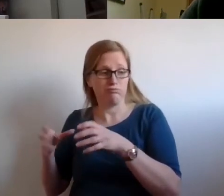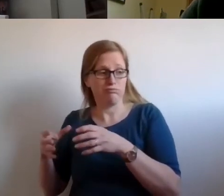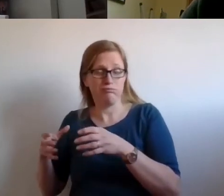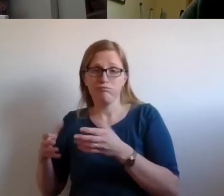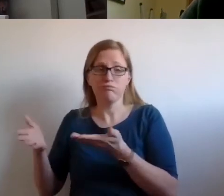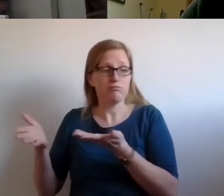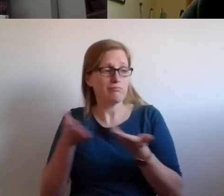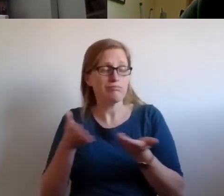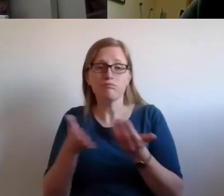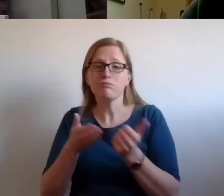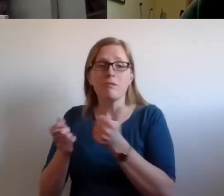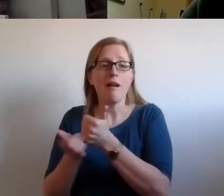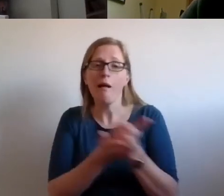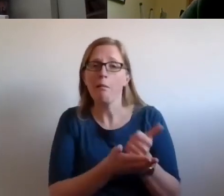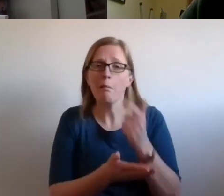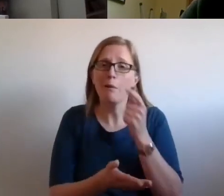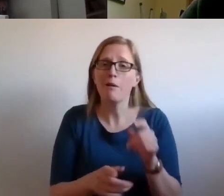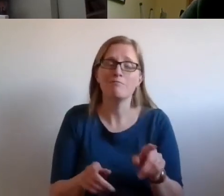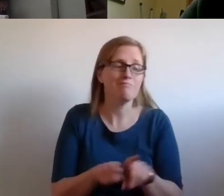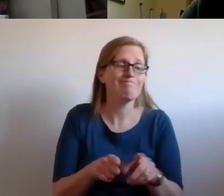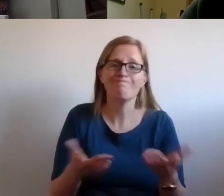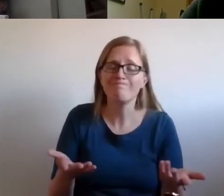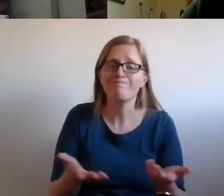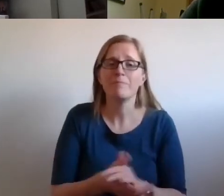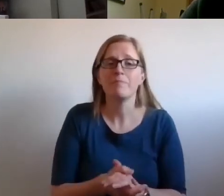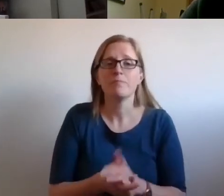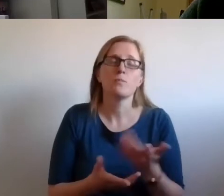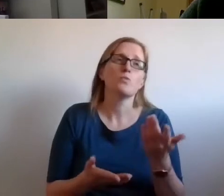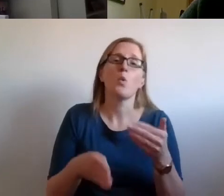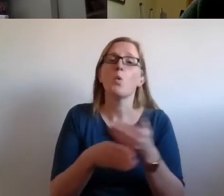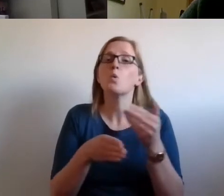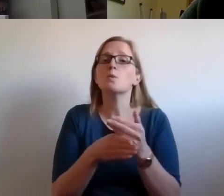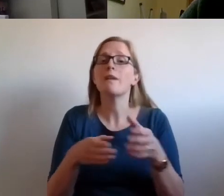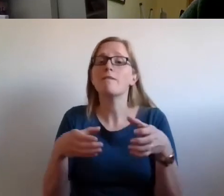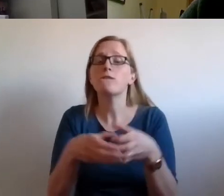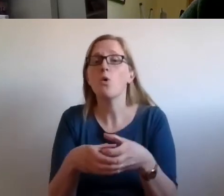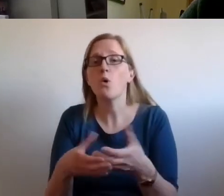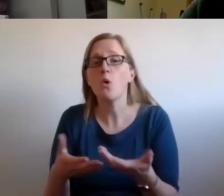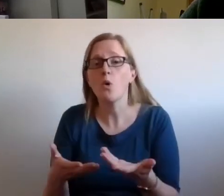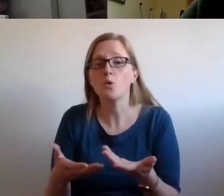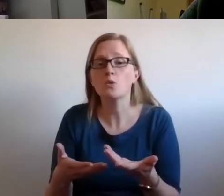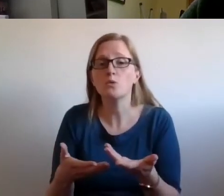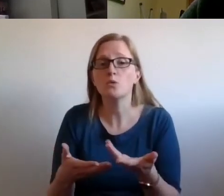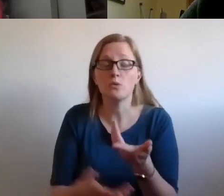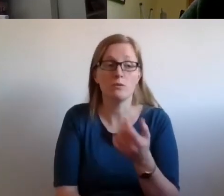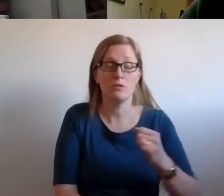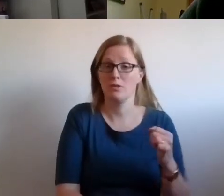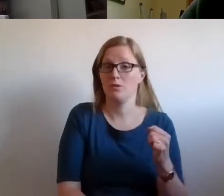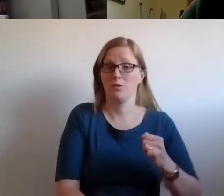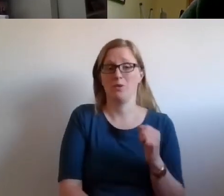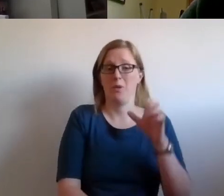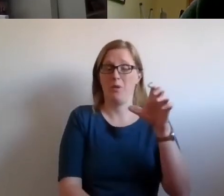So in the course of the task force process, for example, even though Scotland is a small country,